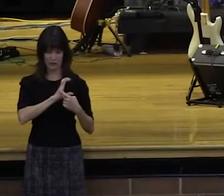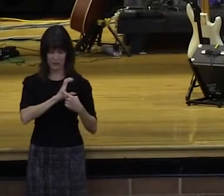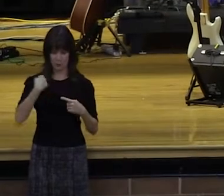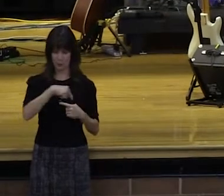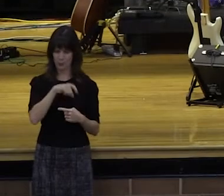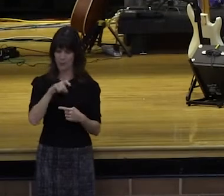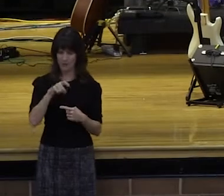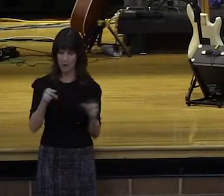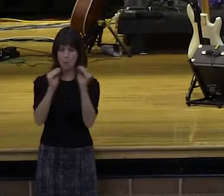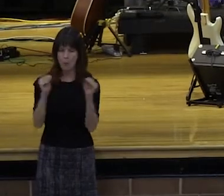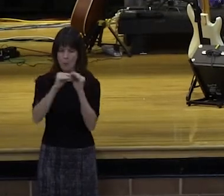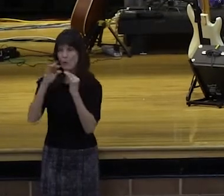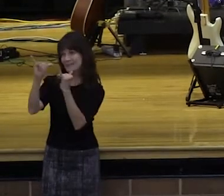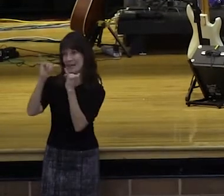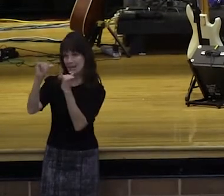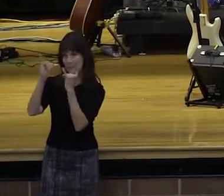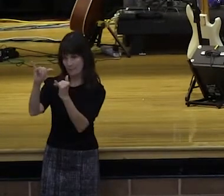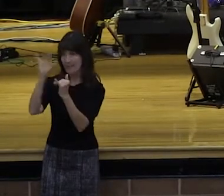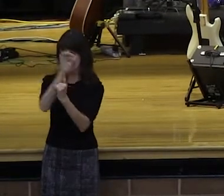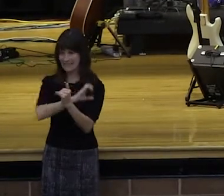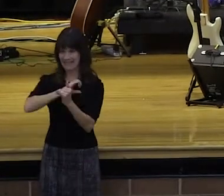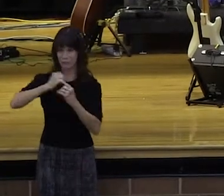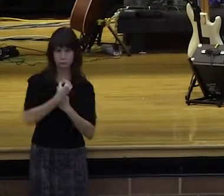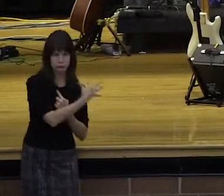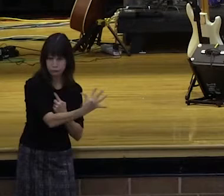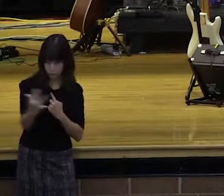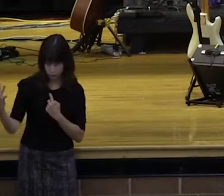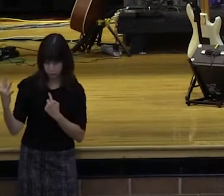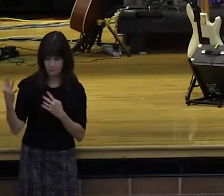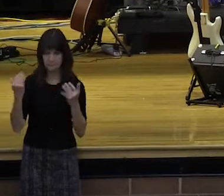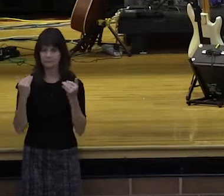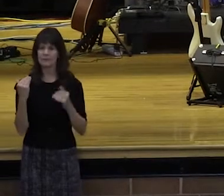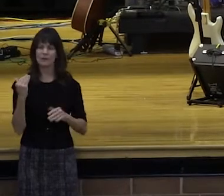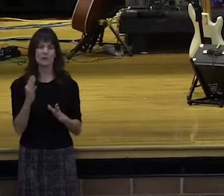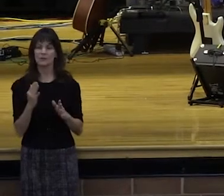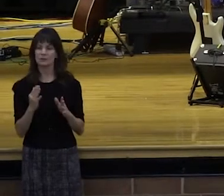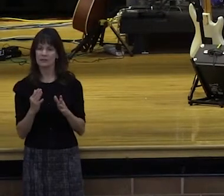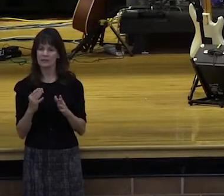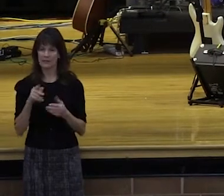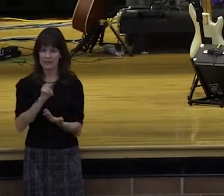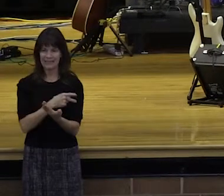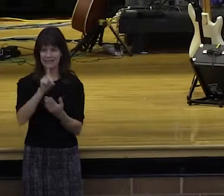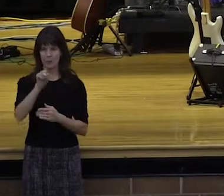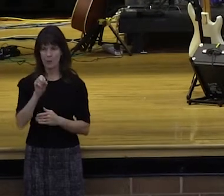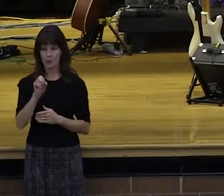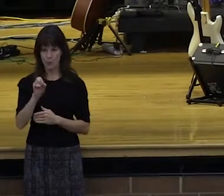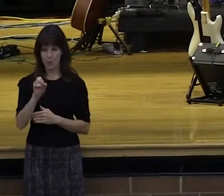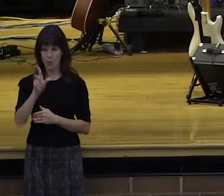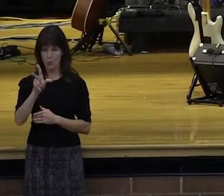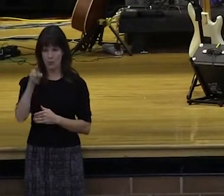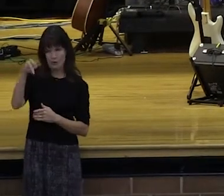It says in Psalm 103, verse 8. Listen to these phrases. The Lord is compassionate and gracious.